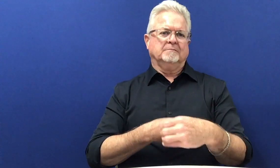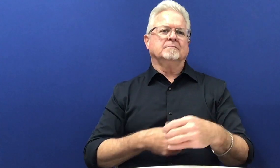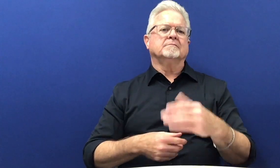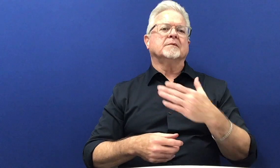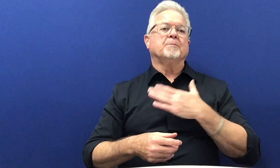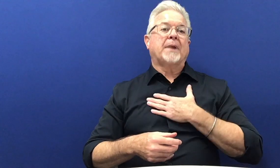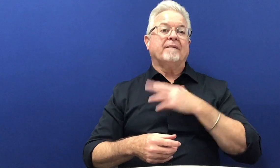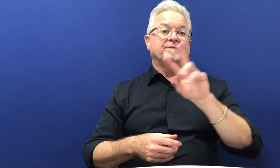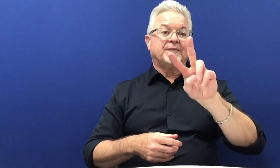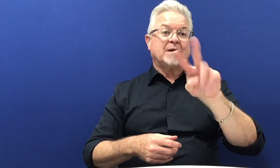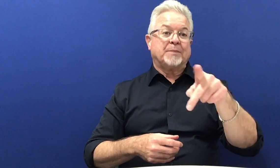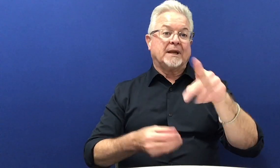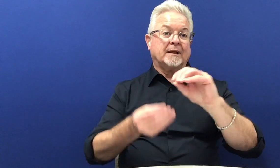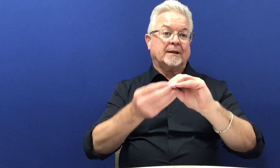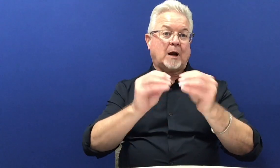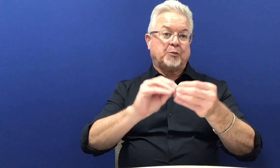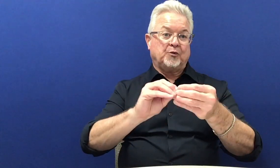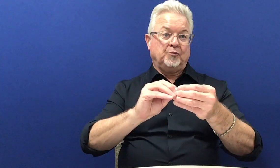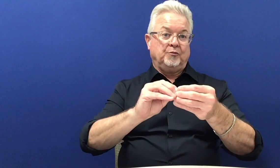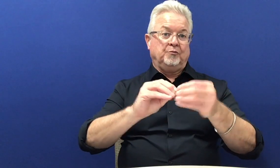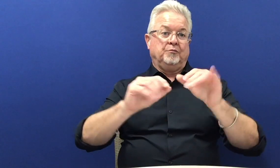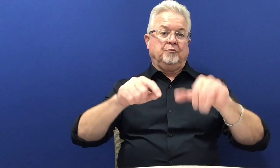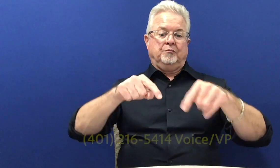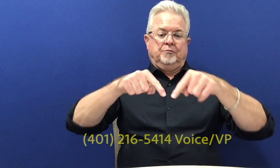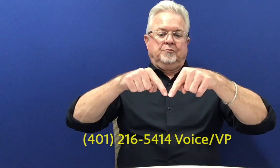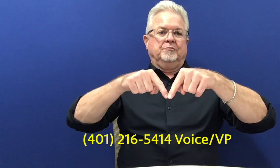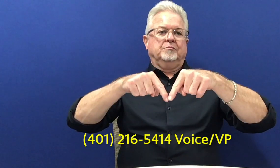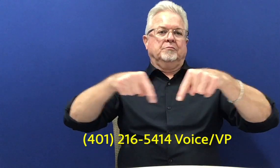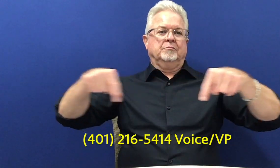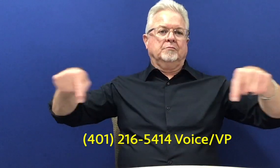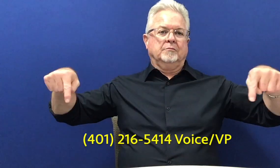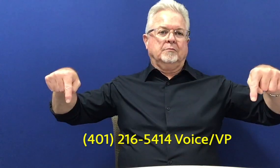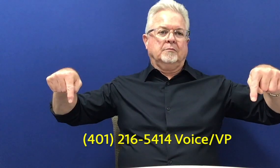office. My video phone number is here.